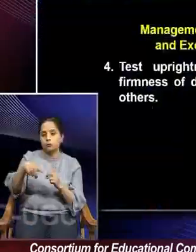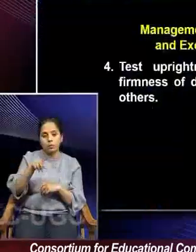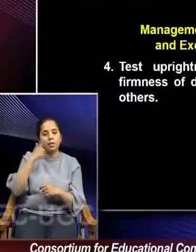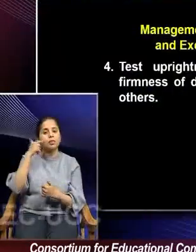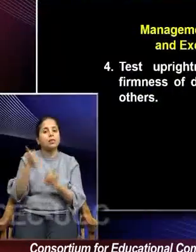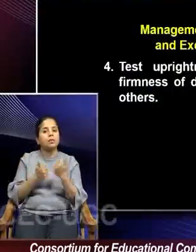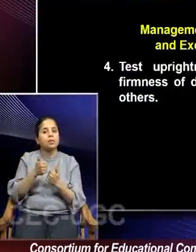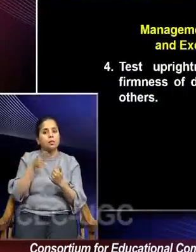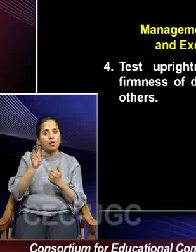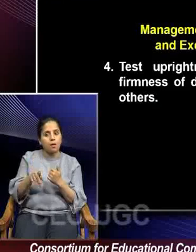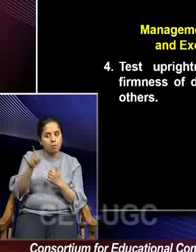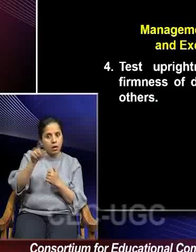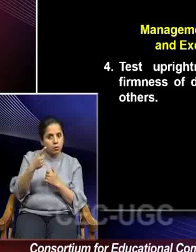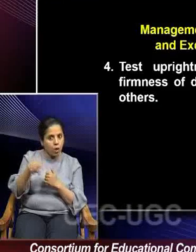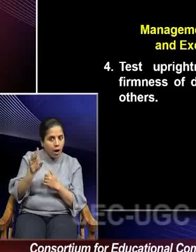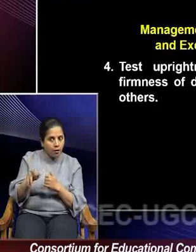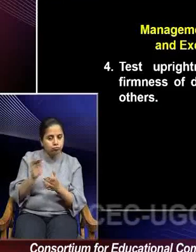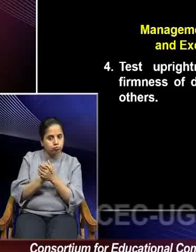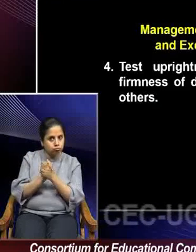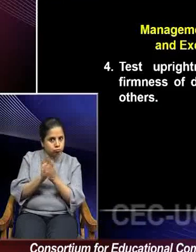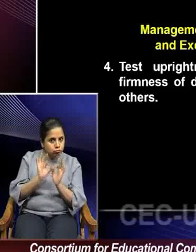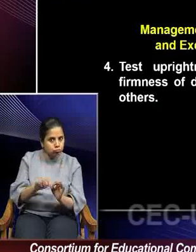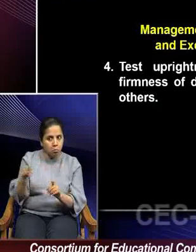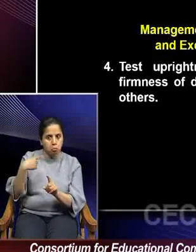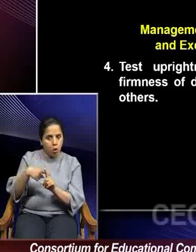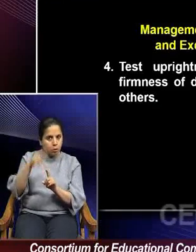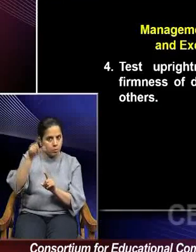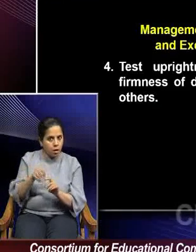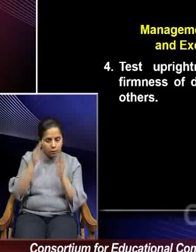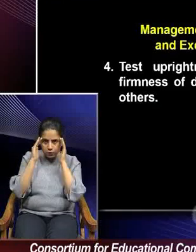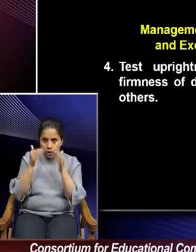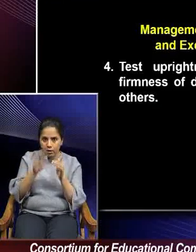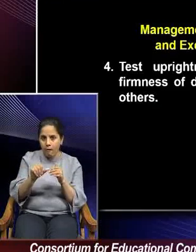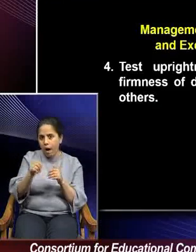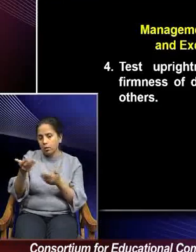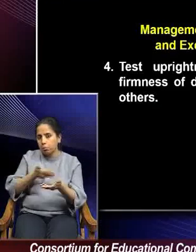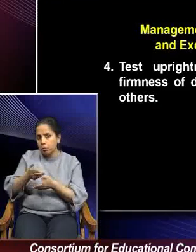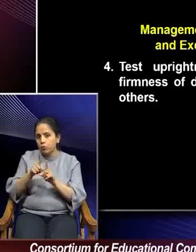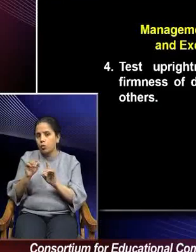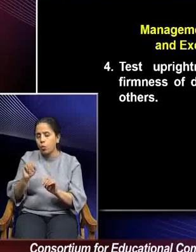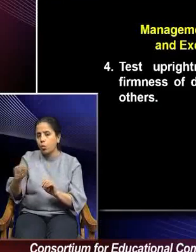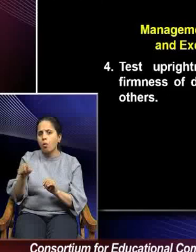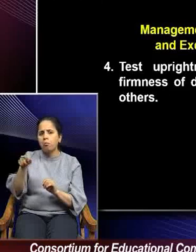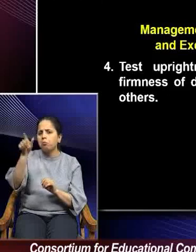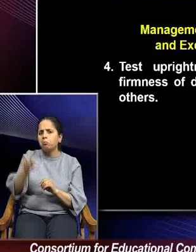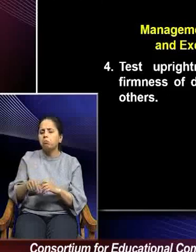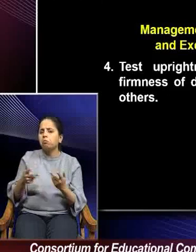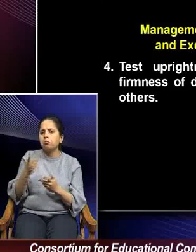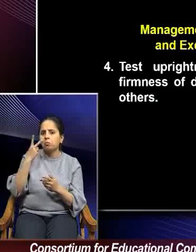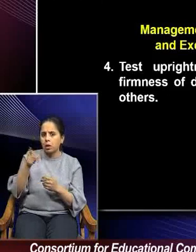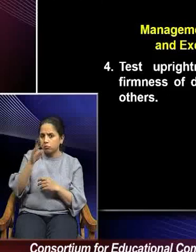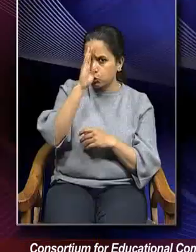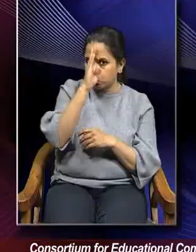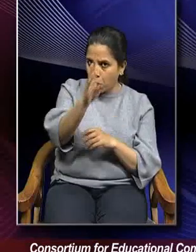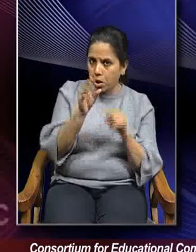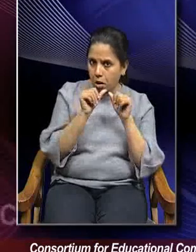uprightness, friendliness and firmness of devotion in dealing with others. To what extent a person is straightforward?